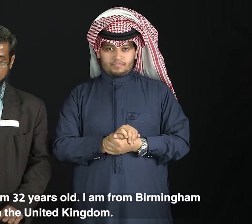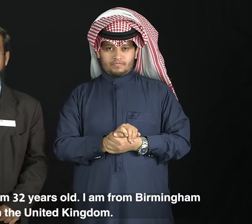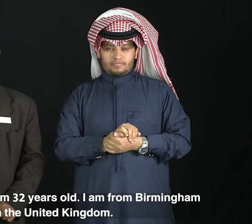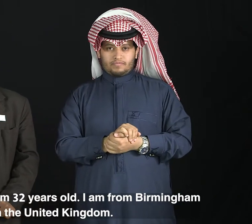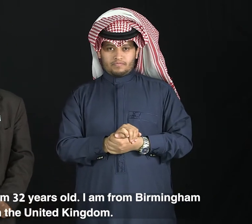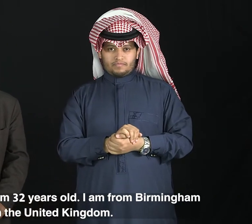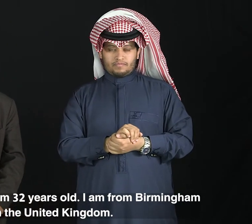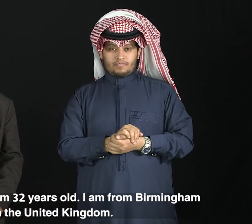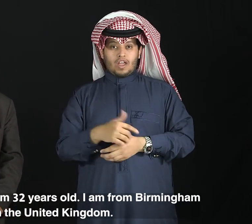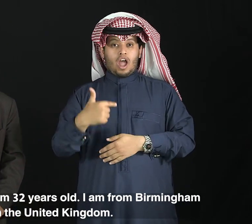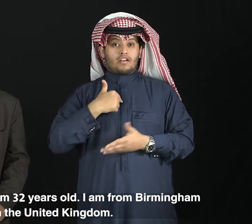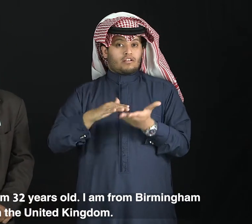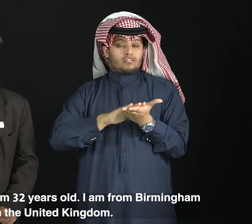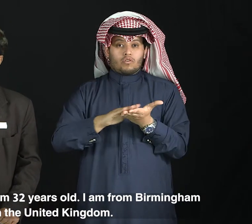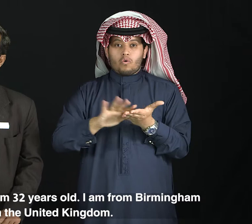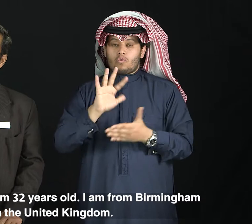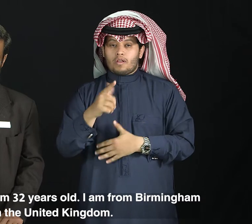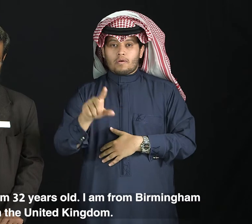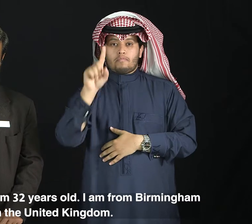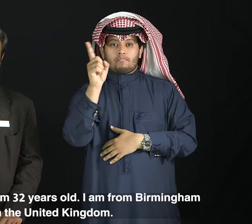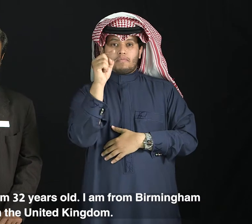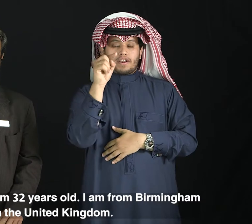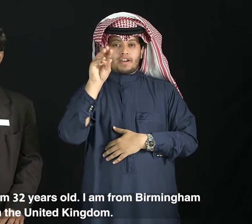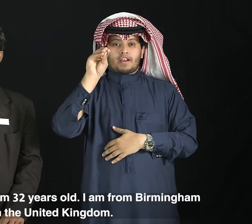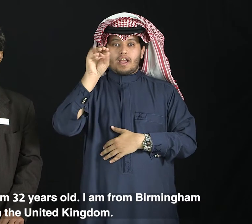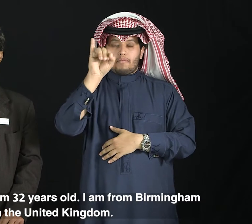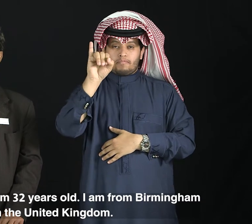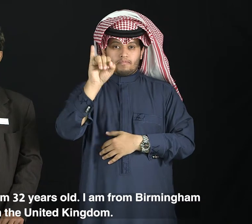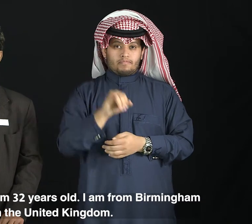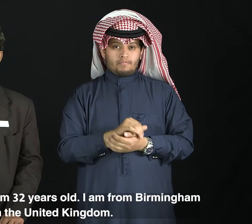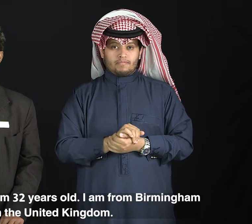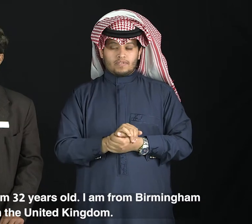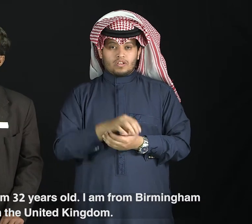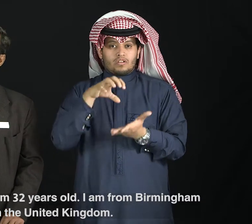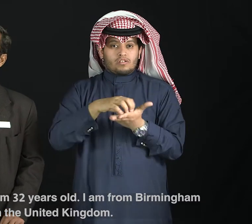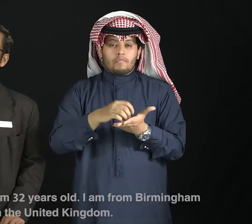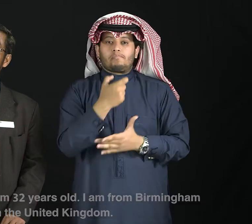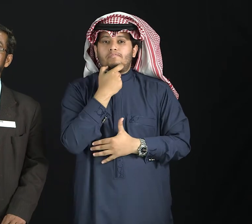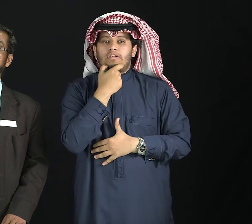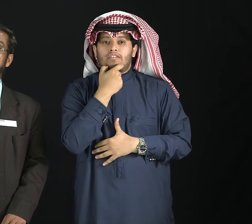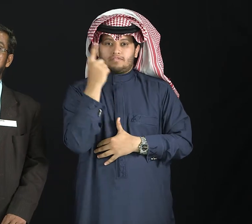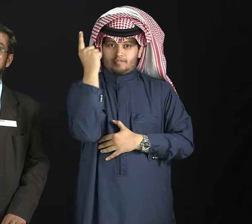I am from Birmingham in the United Kingdom.